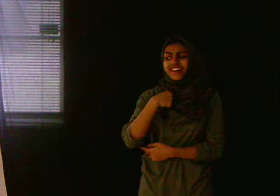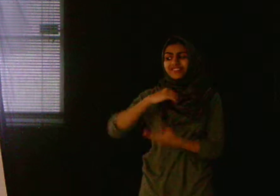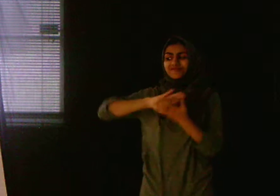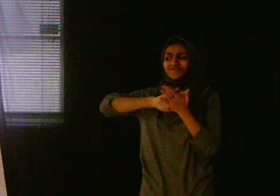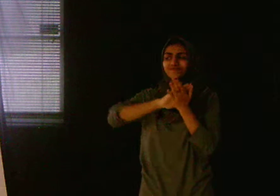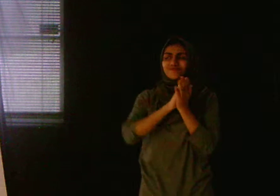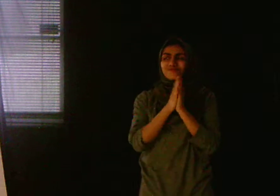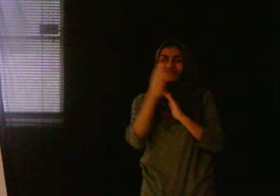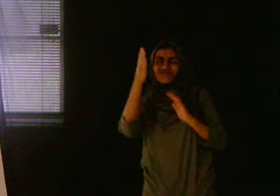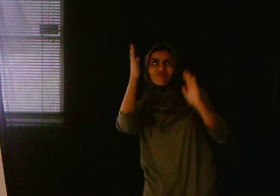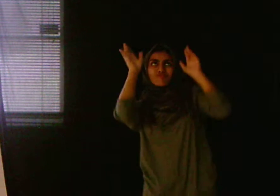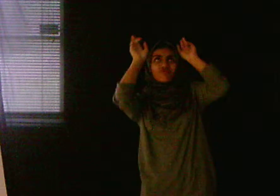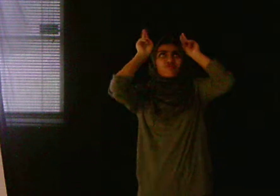And I will fish.